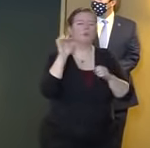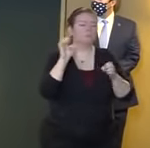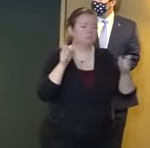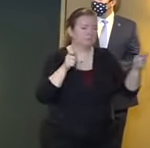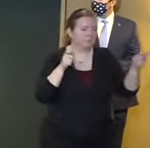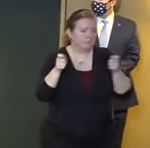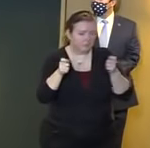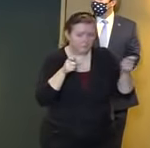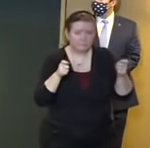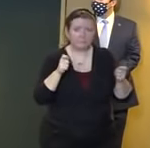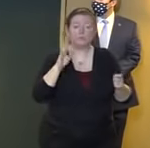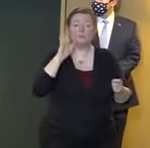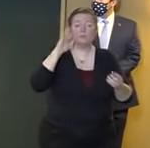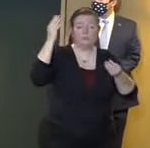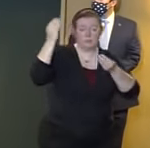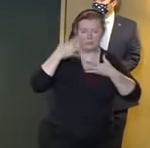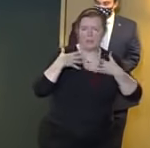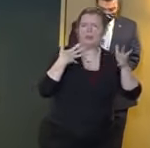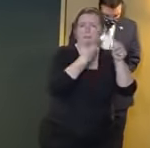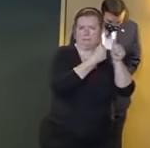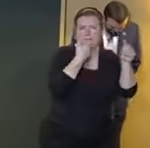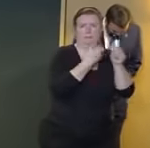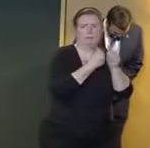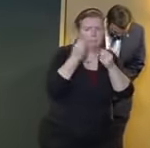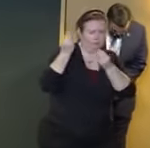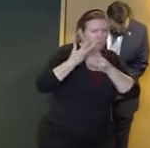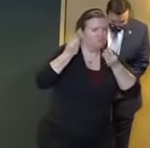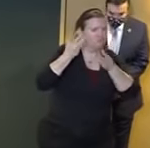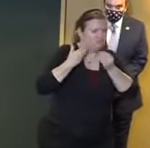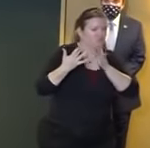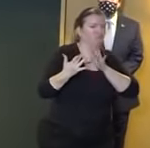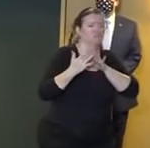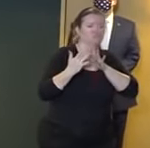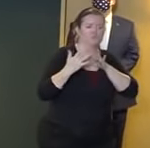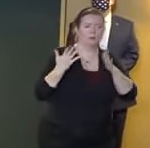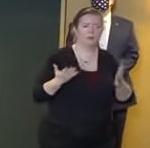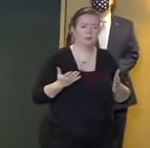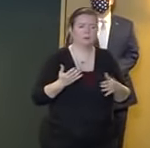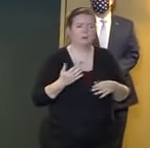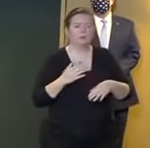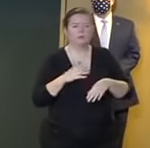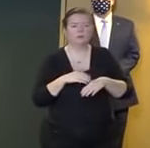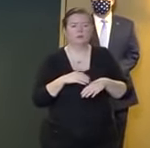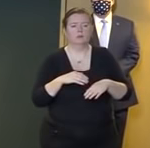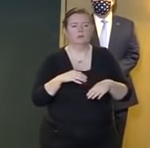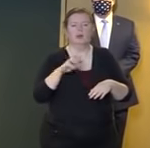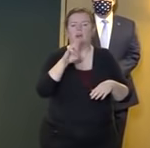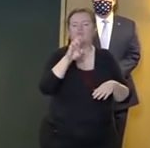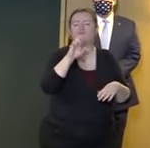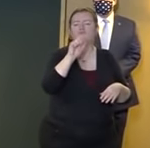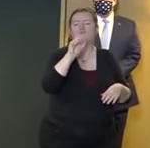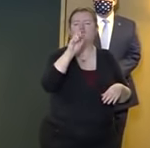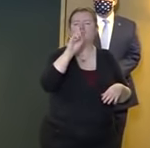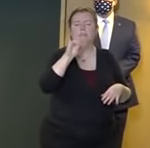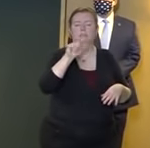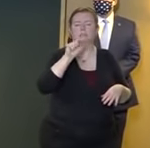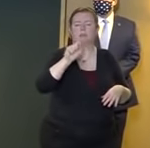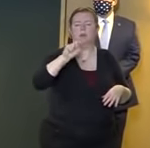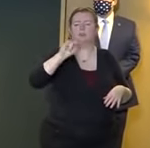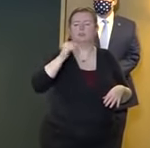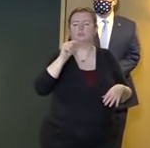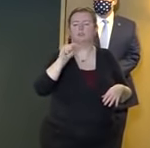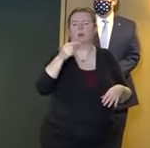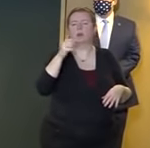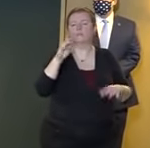updates at our favorite ready.nj.gov again that's ready.nj.gov and on their social media